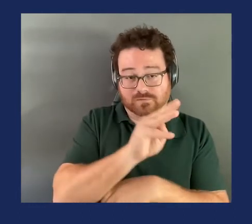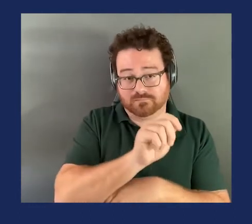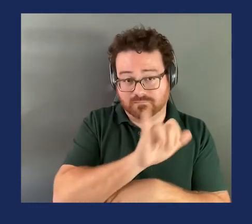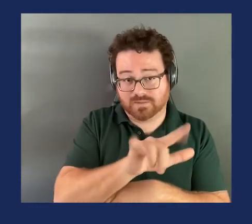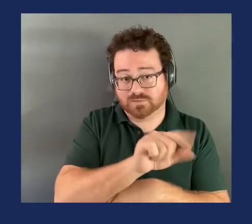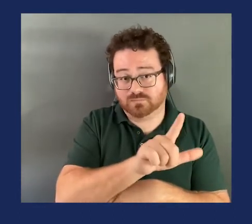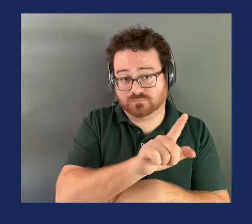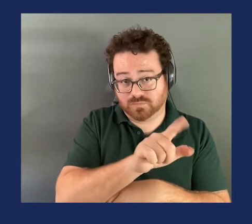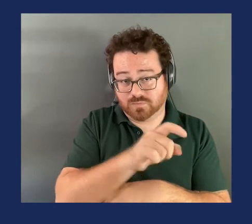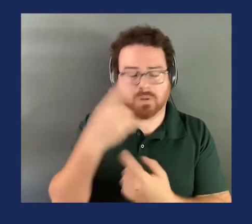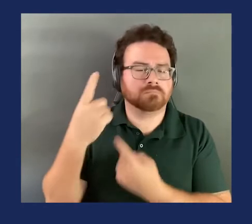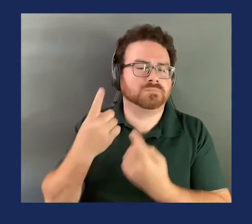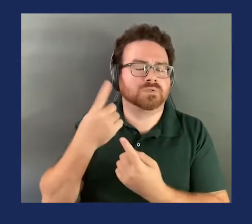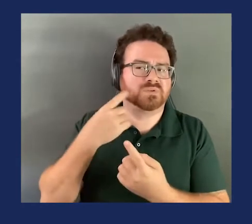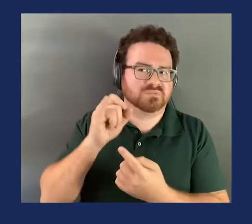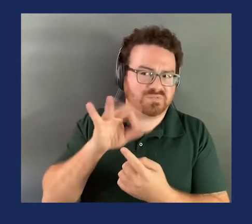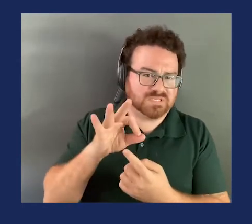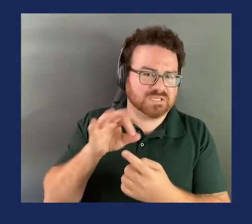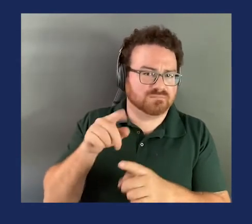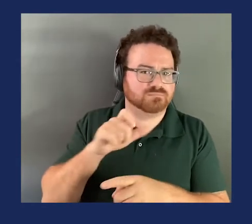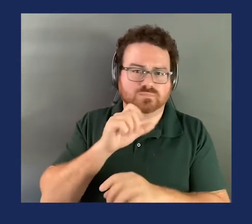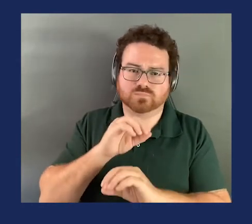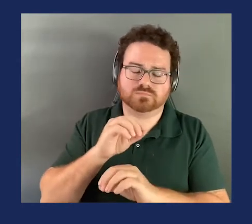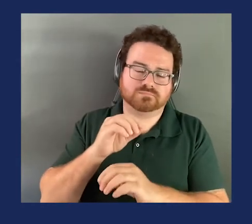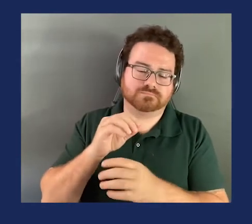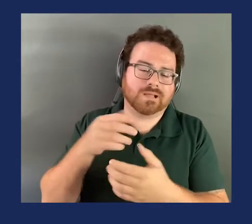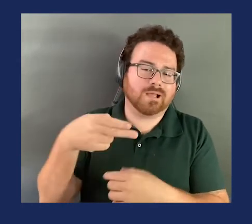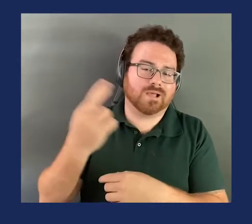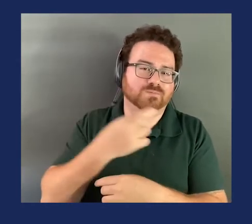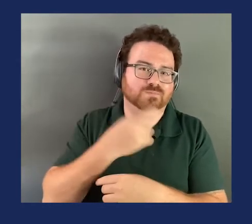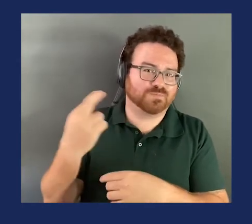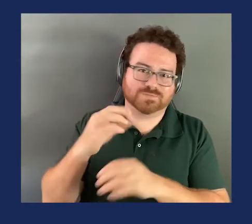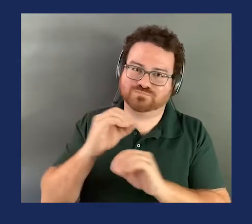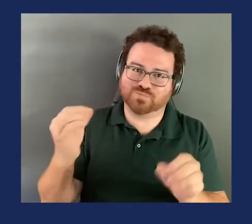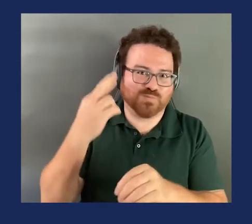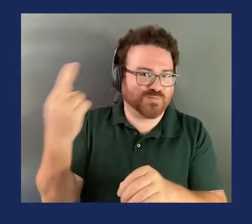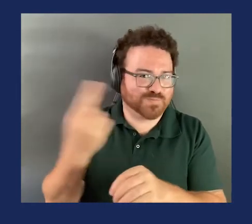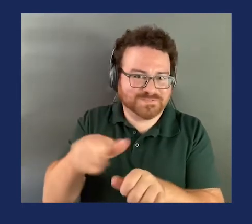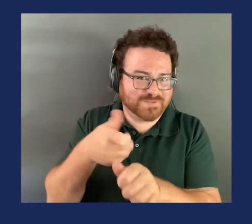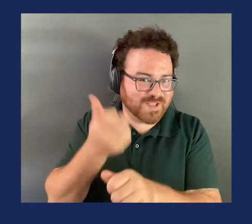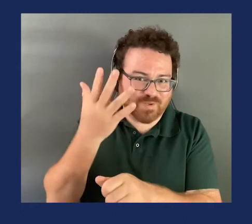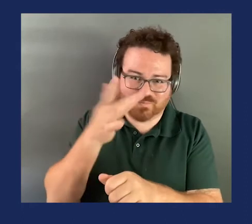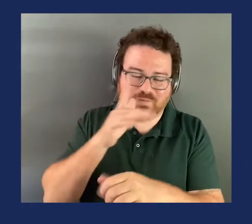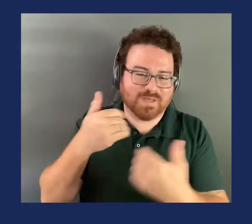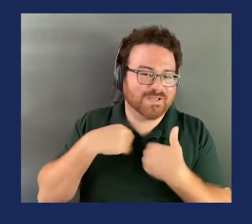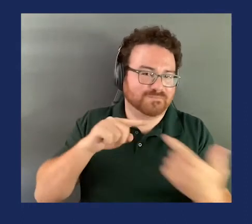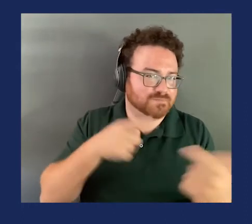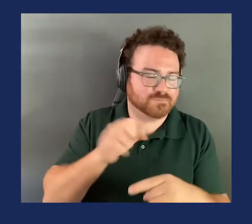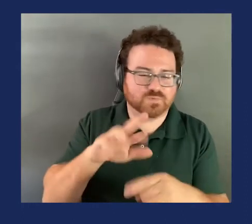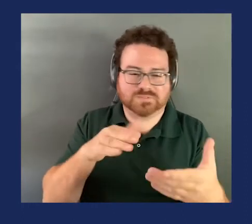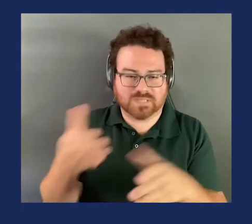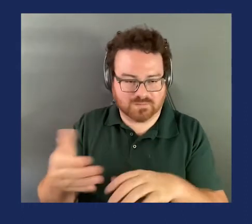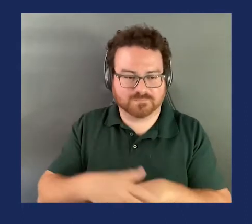be unreasonable risks of injury and death associated with ROVs with respect to this issue. The staff found a total of